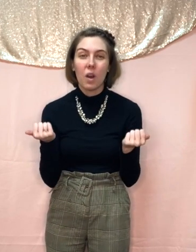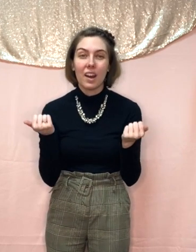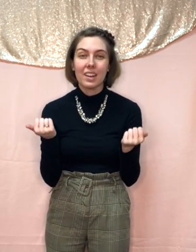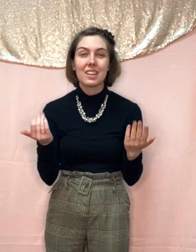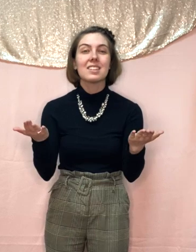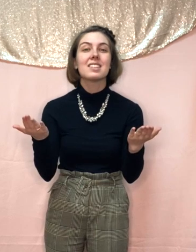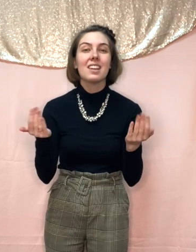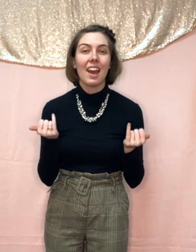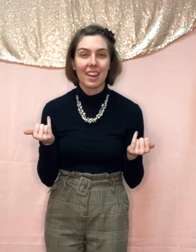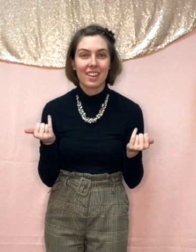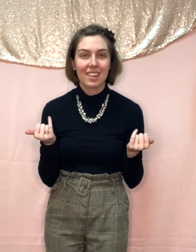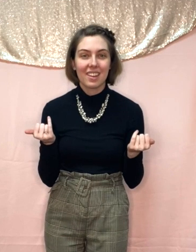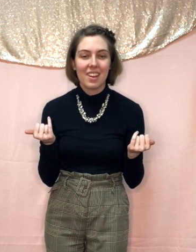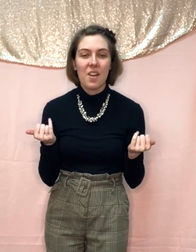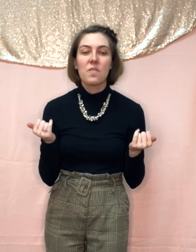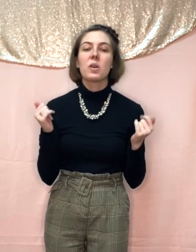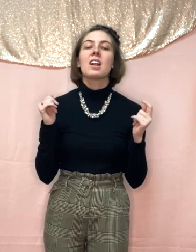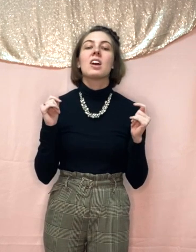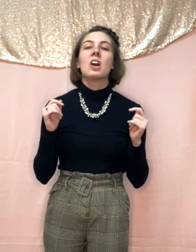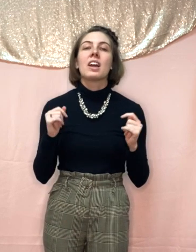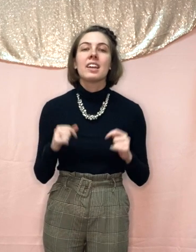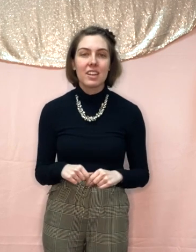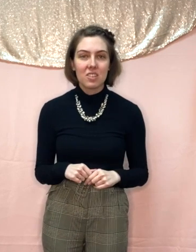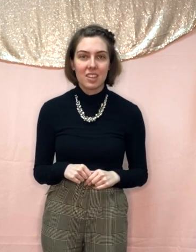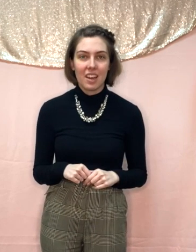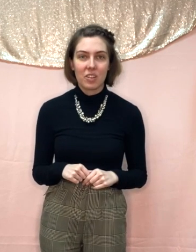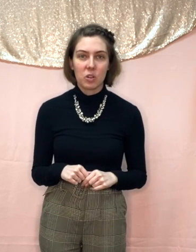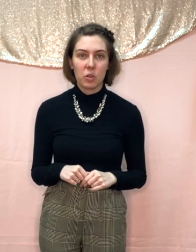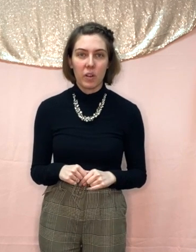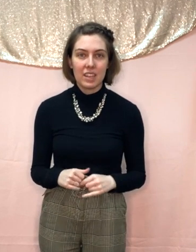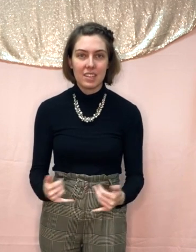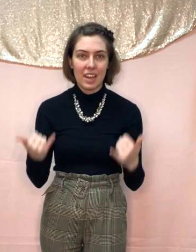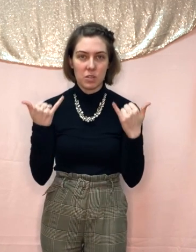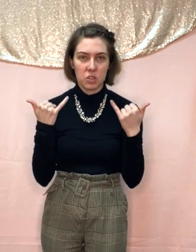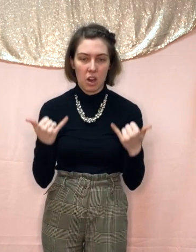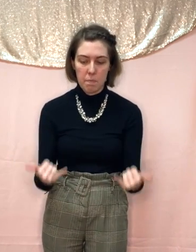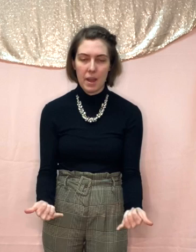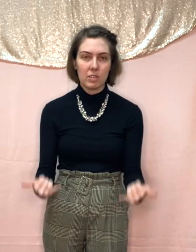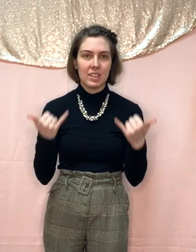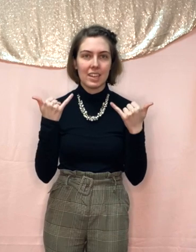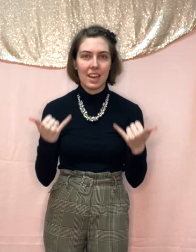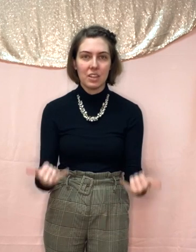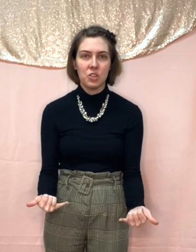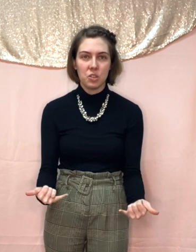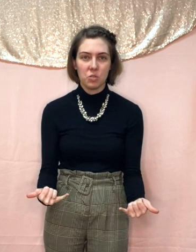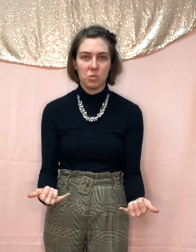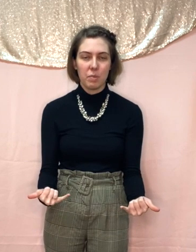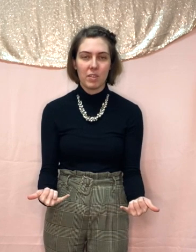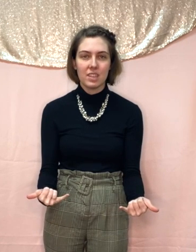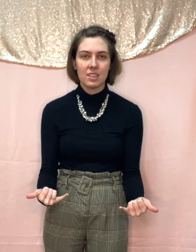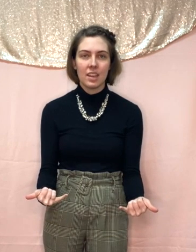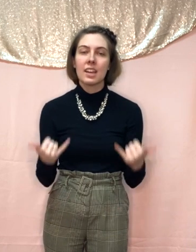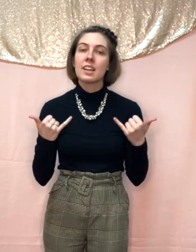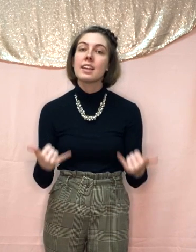what do you say? For here's another glorious day. You start bouncing again, two